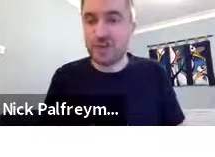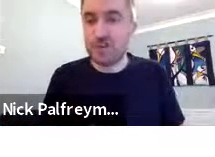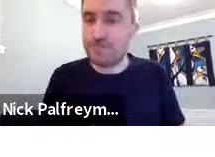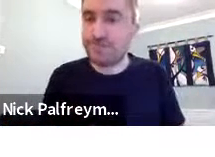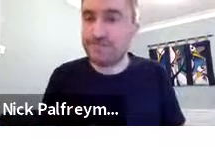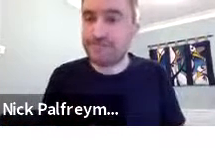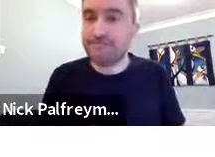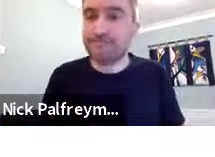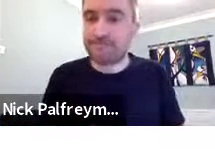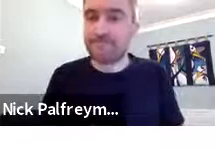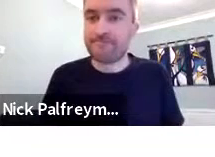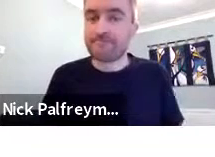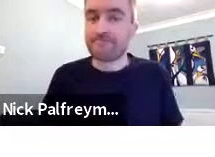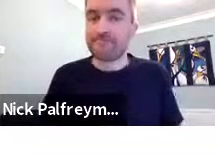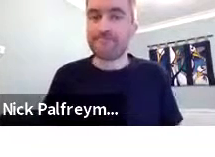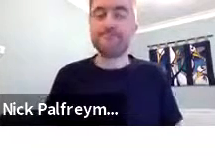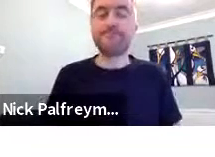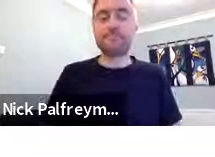of nativisation.